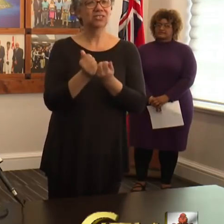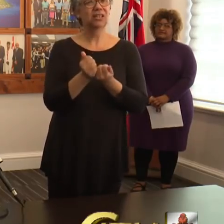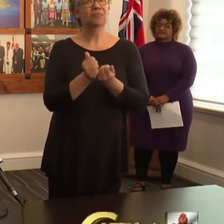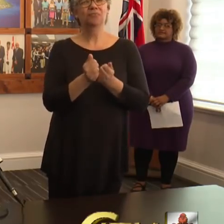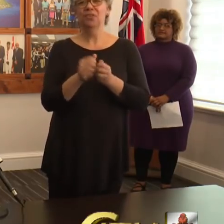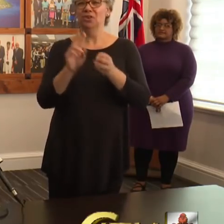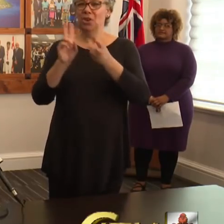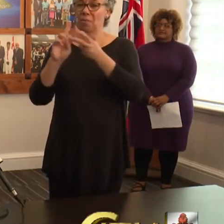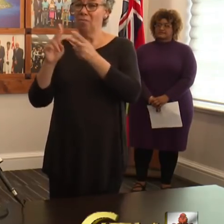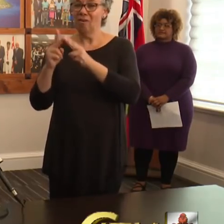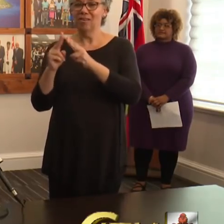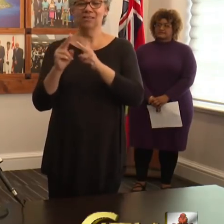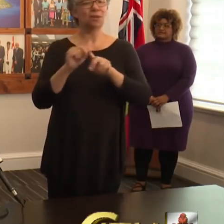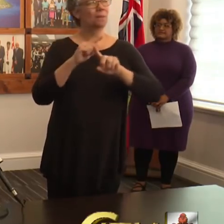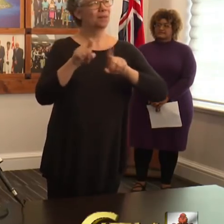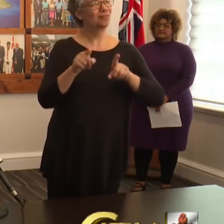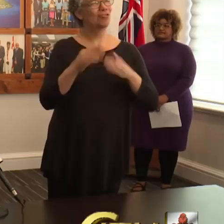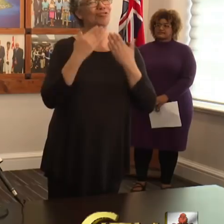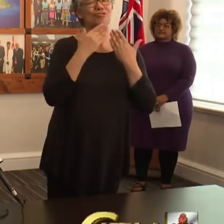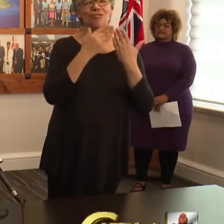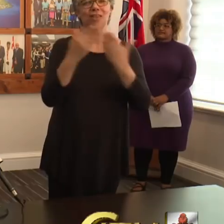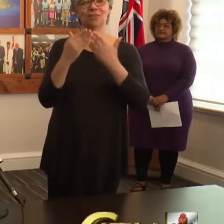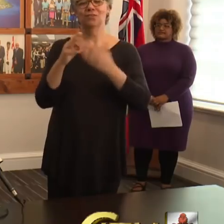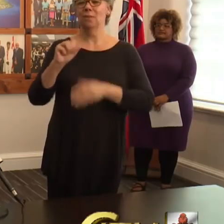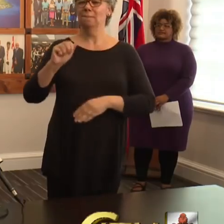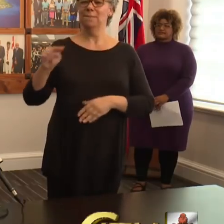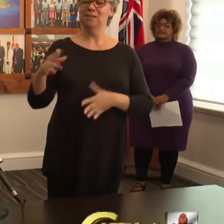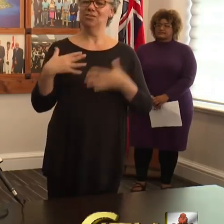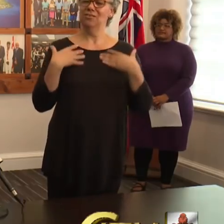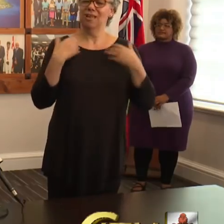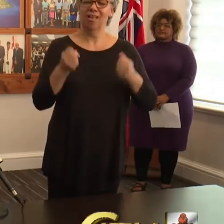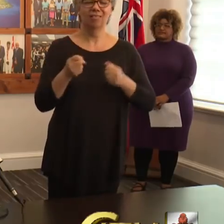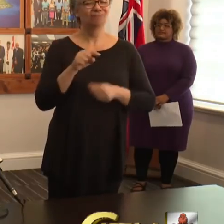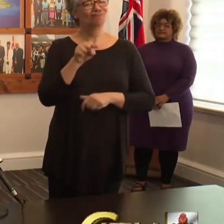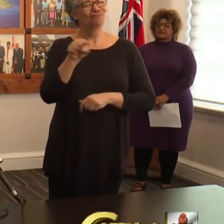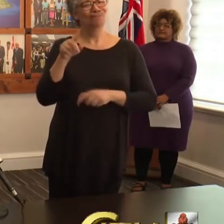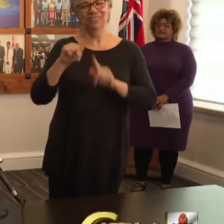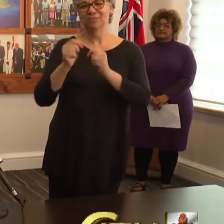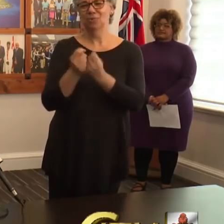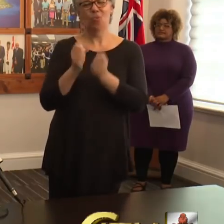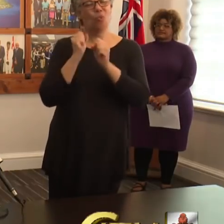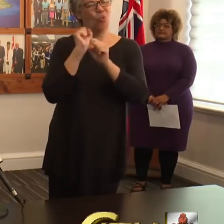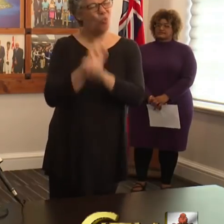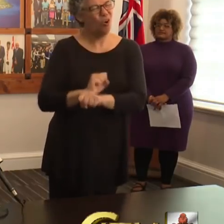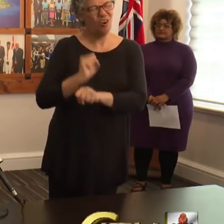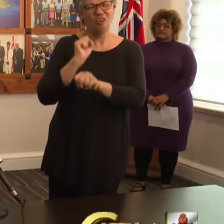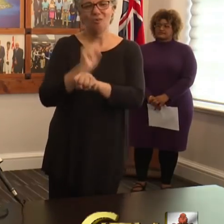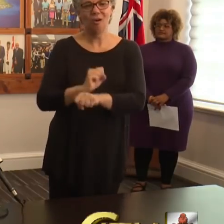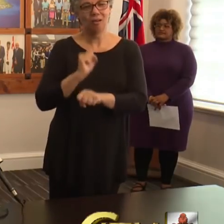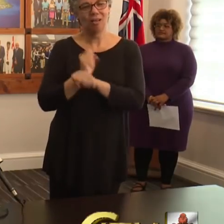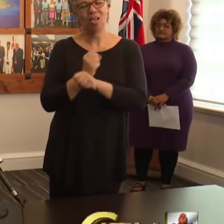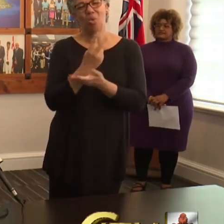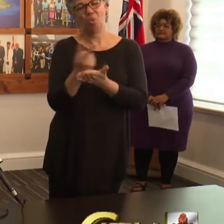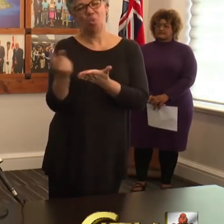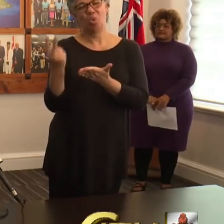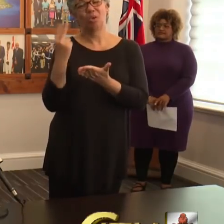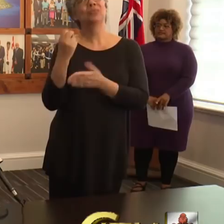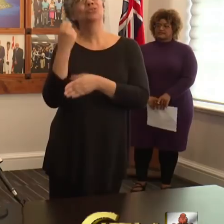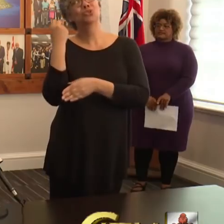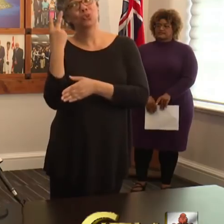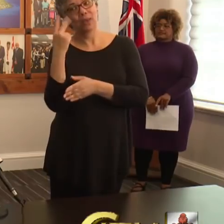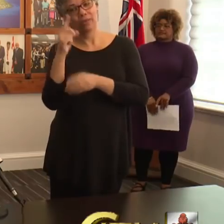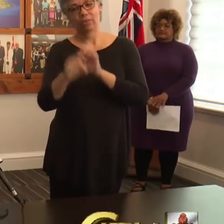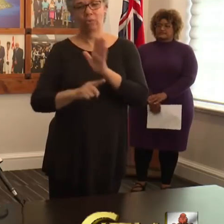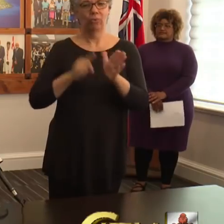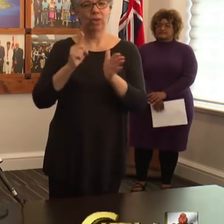extend a warm thank you to the team at the Ministry of Health, who have been working tirelessly over the past 12 weeks to ensure that the